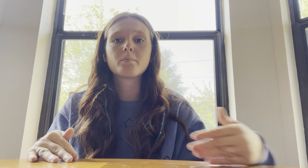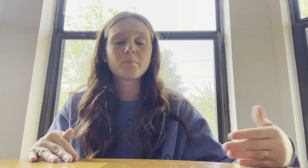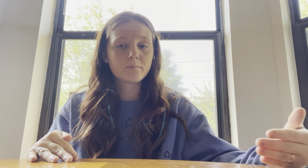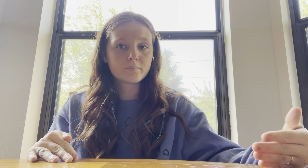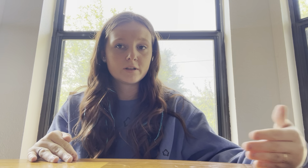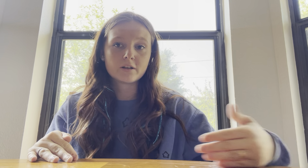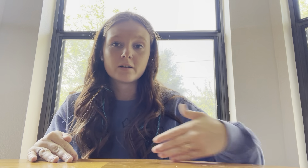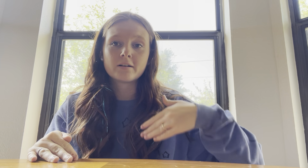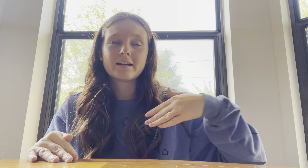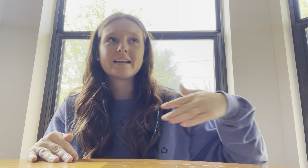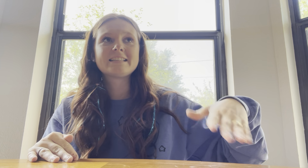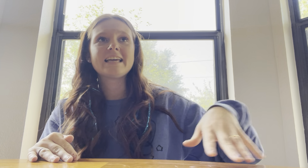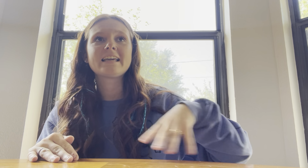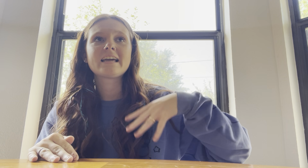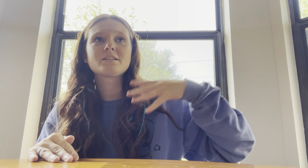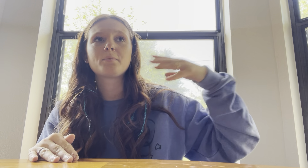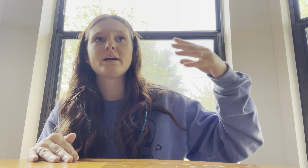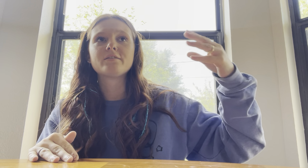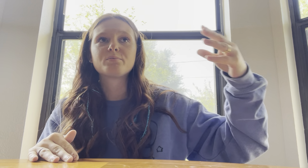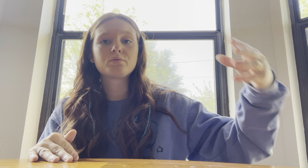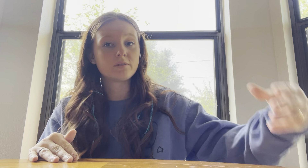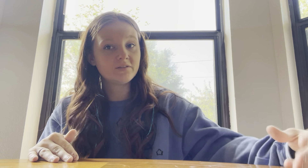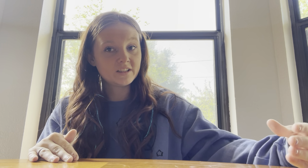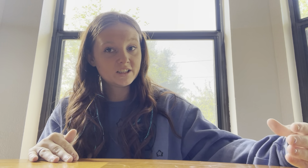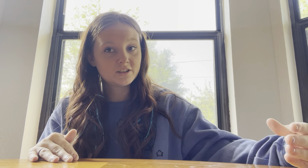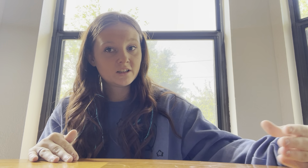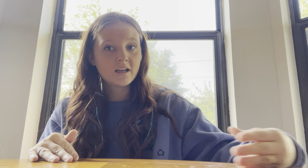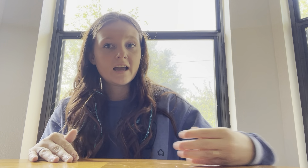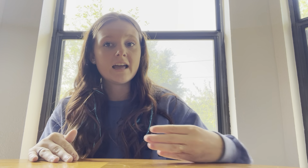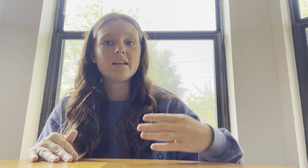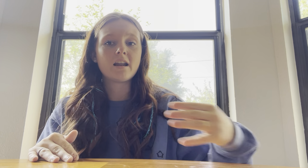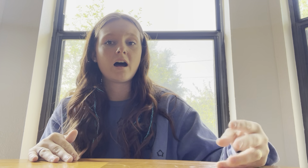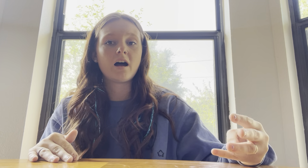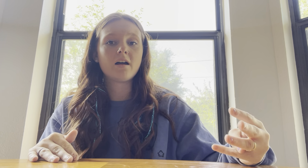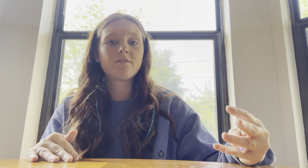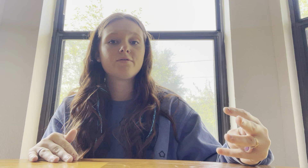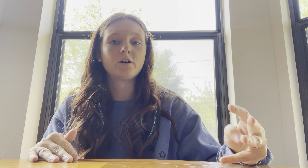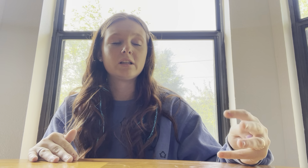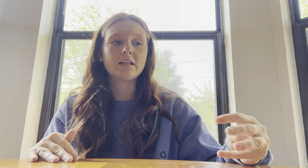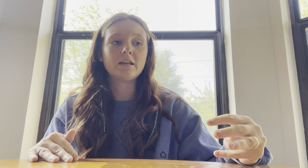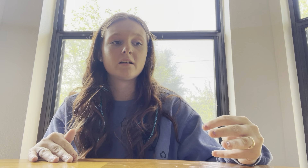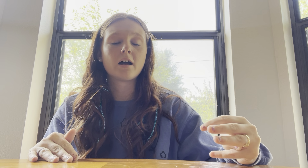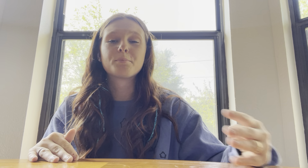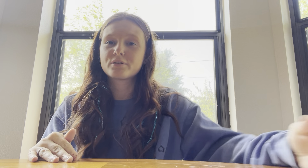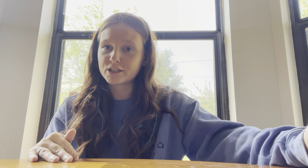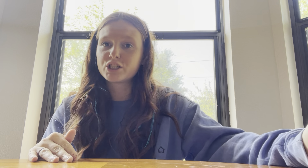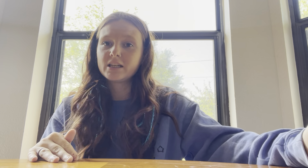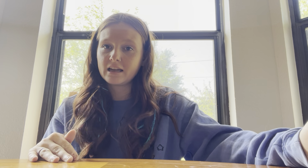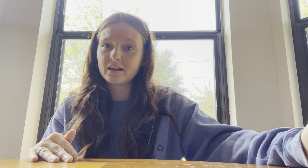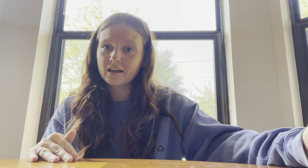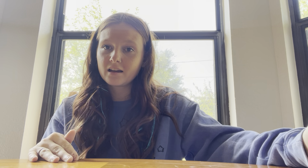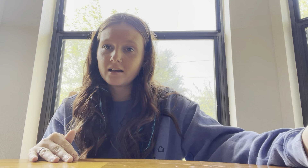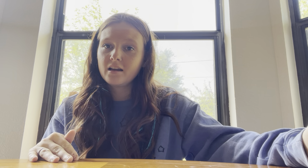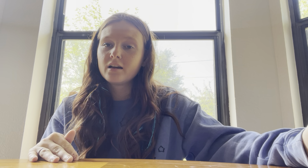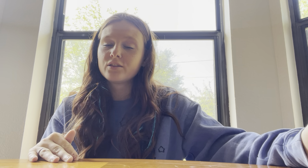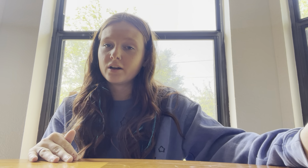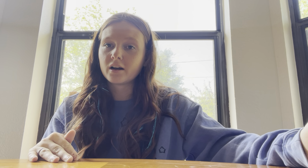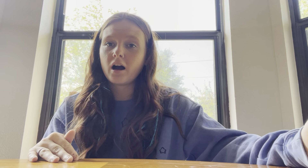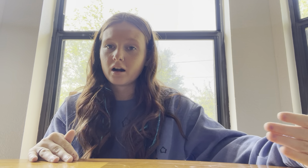you're taking it as a point of privilege and not fully appreciating their, our